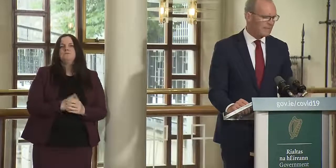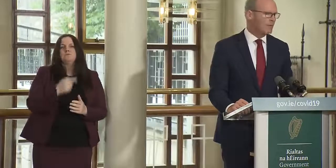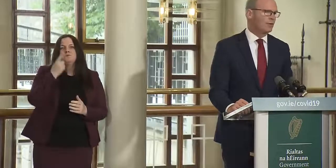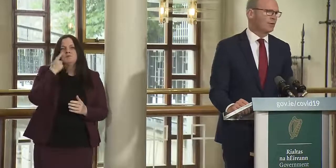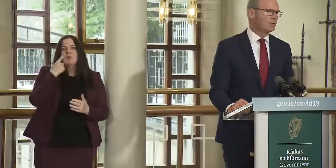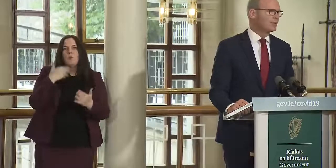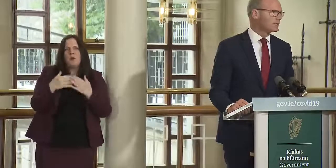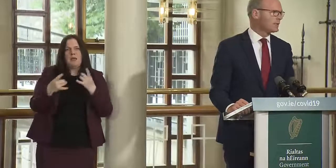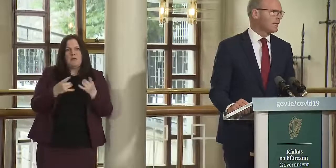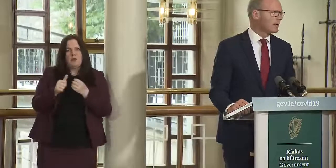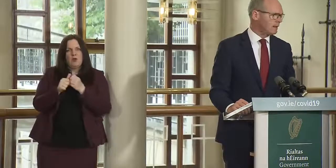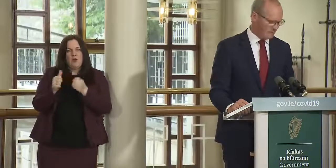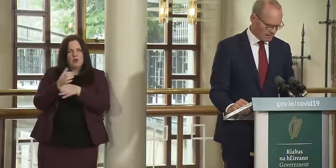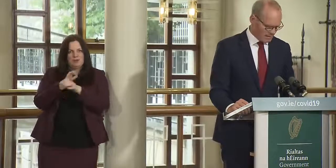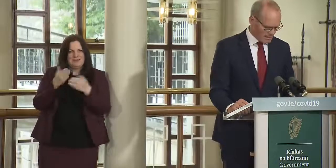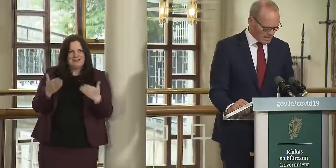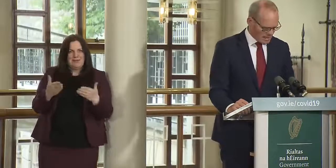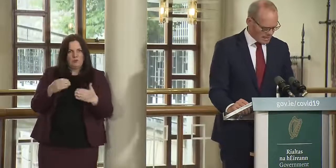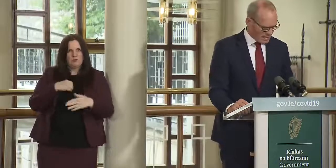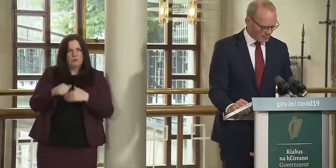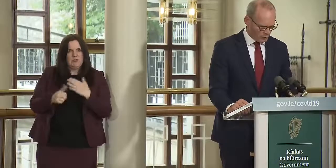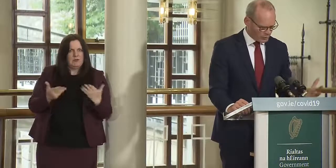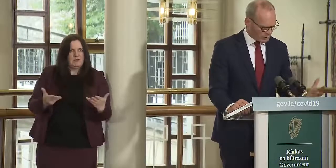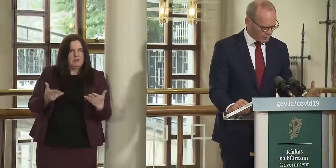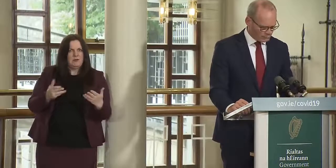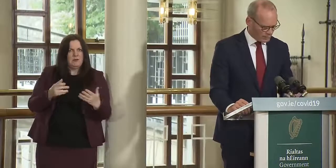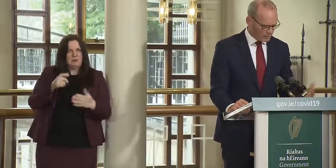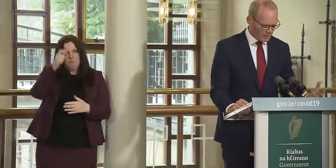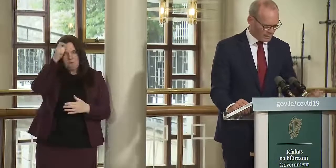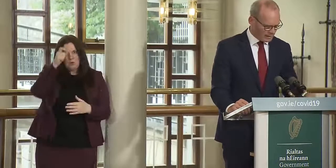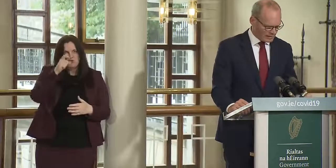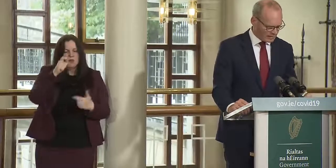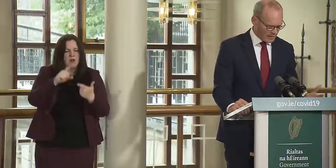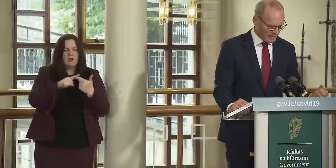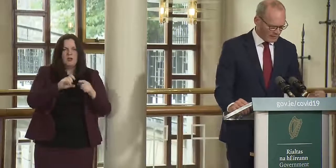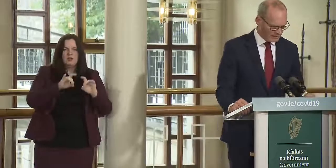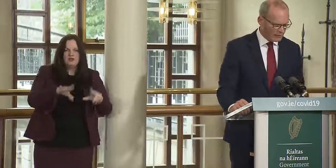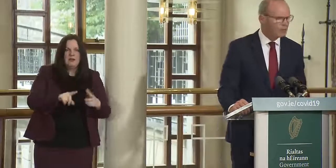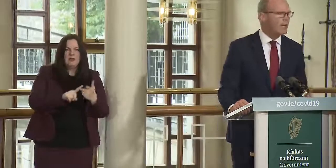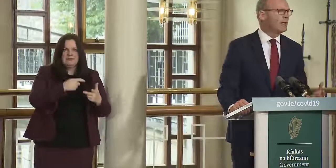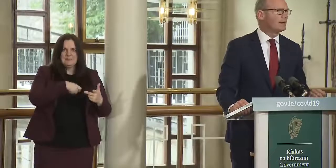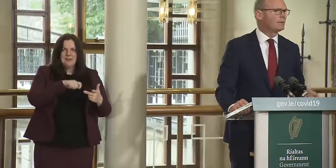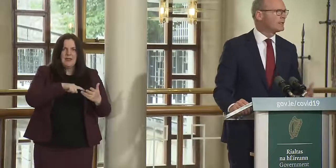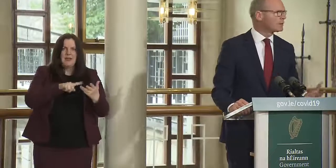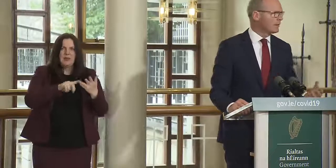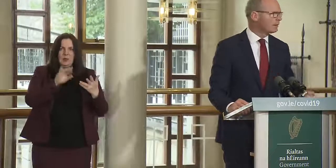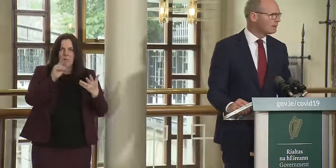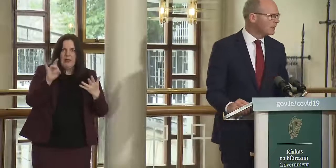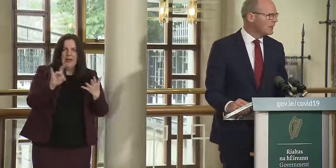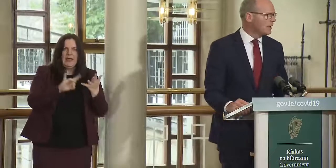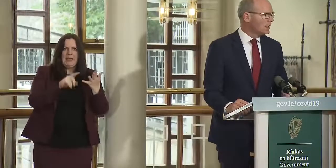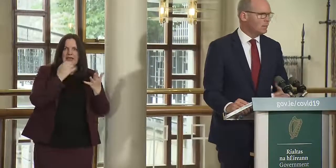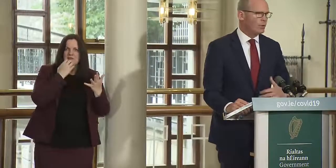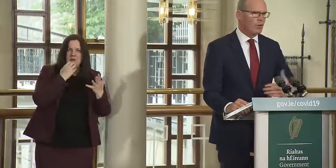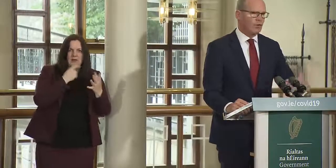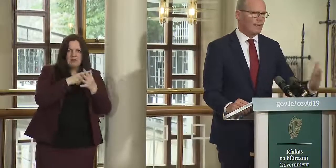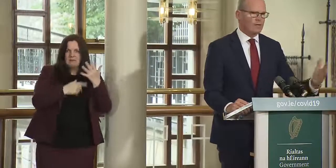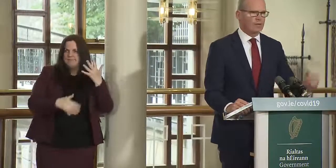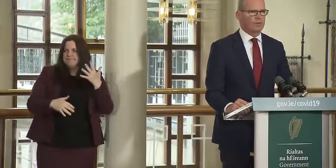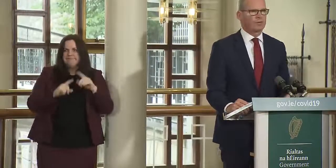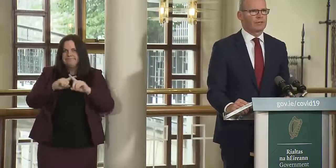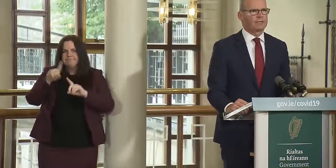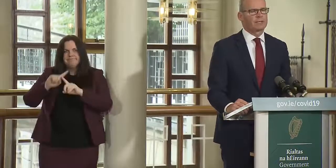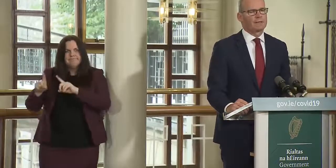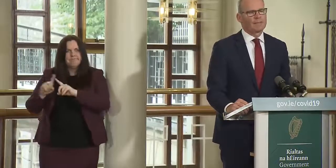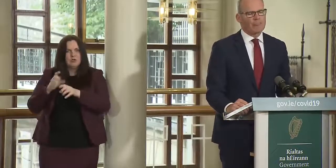at what is happening in other countries today uh portugal australia spain the uk israel a broad